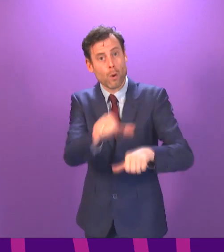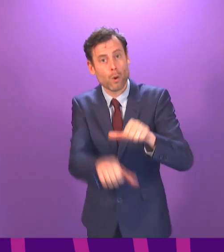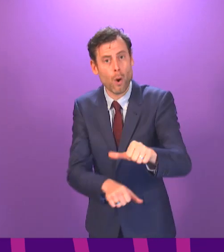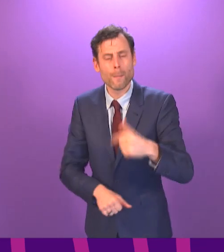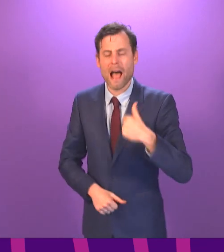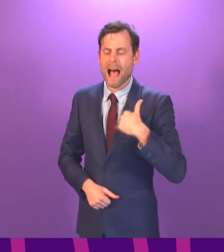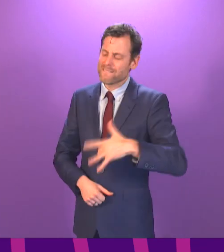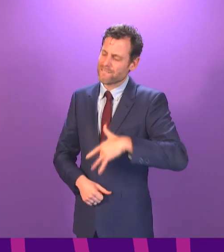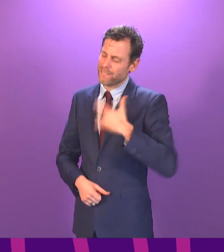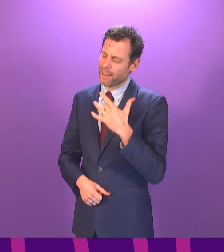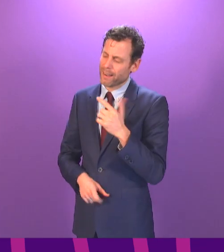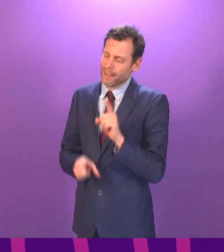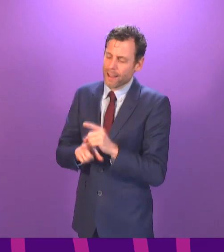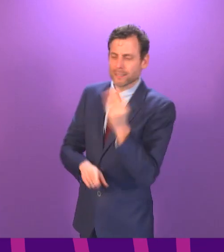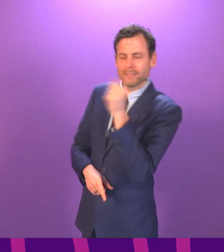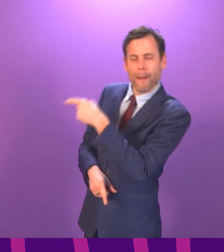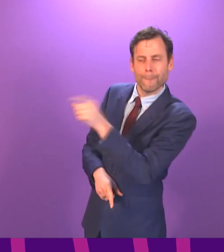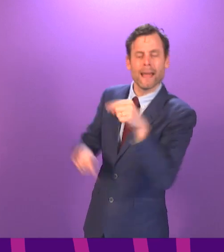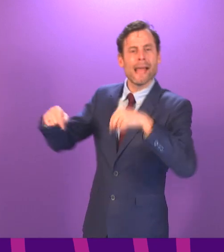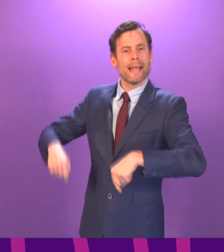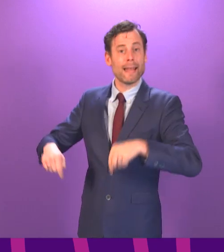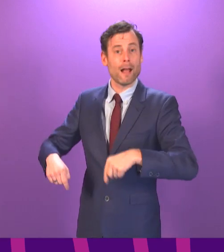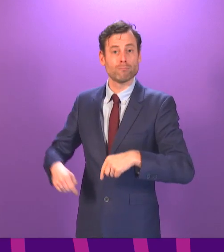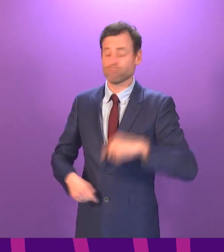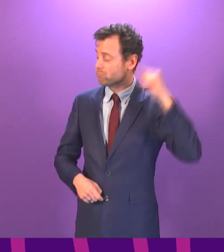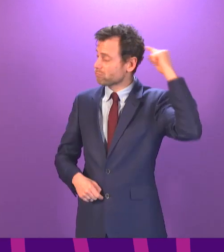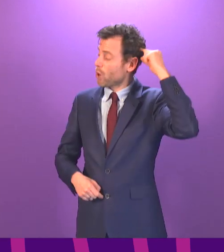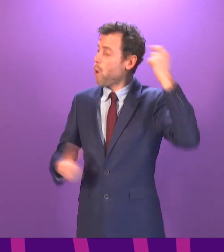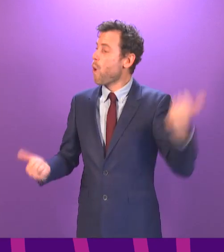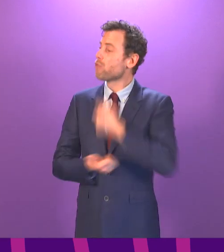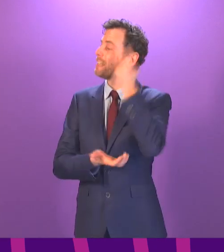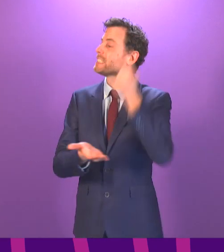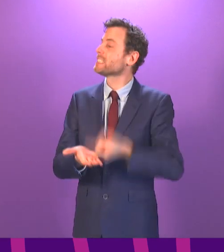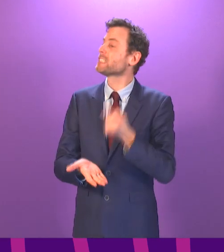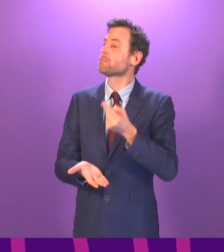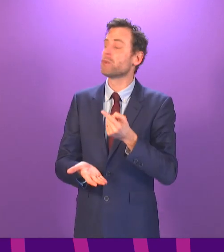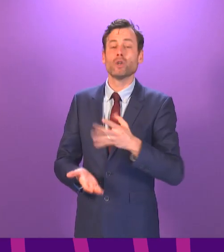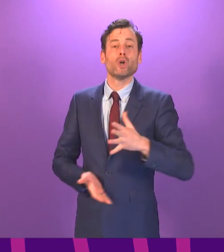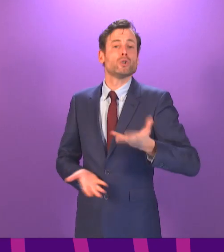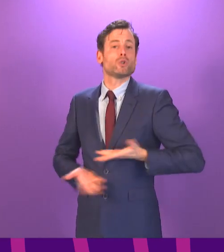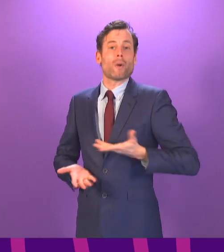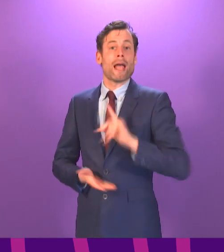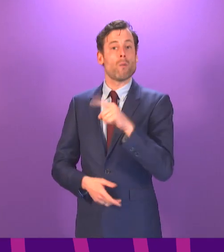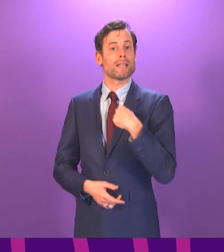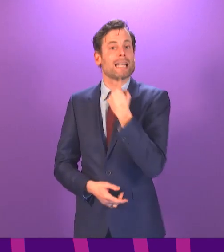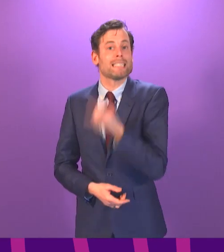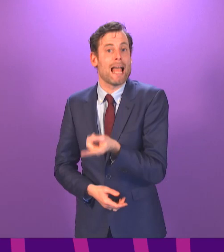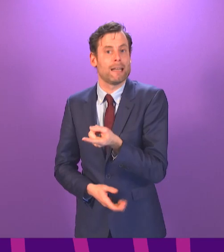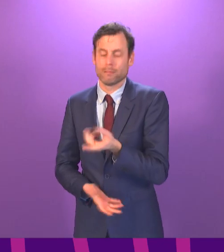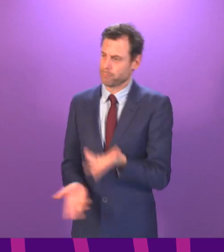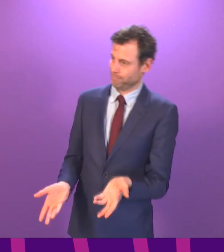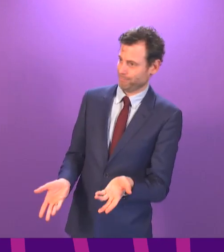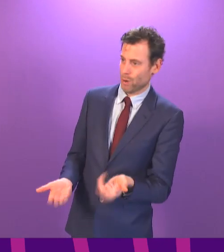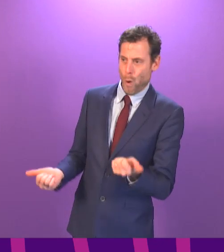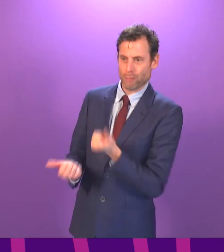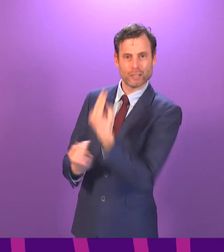really does feel to me as if there are certain people in this chamber who have already prejudged all of this and are not interested in what I, or anybody else, have to